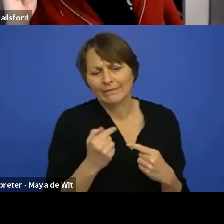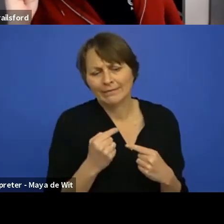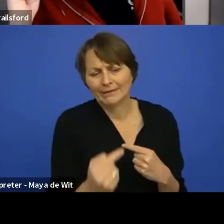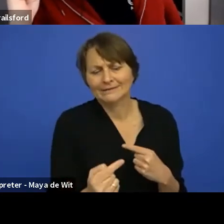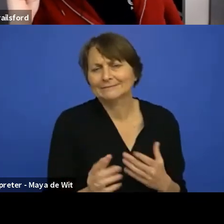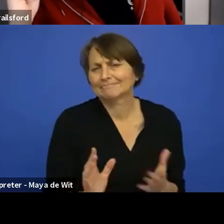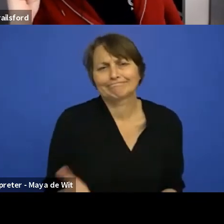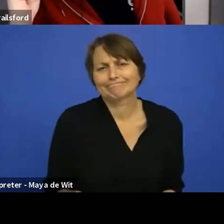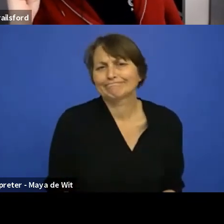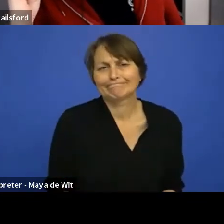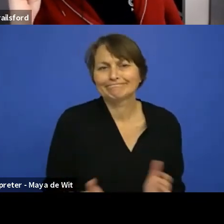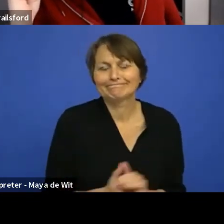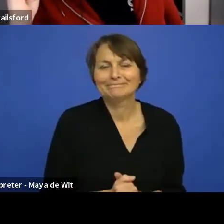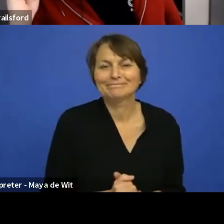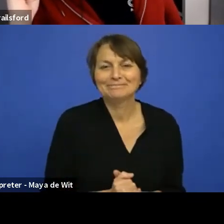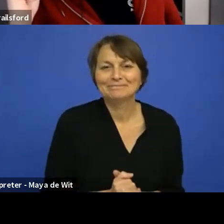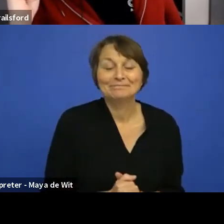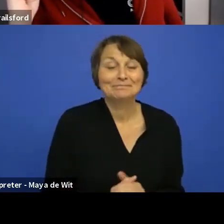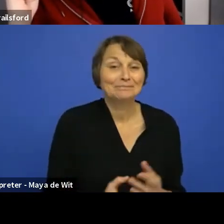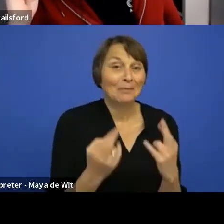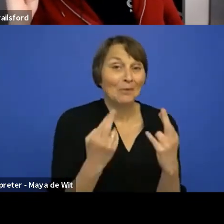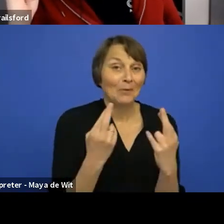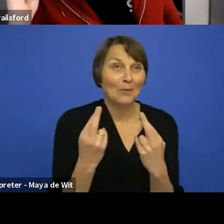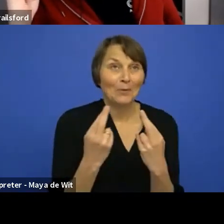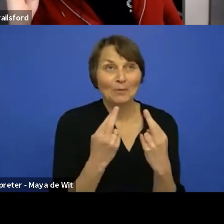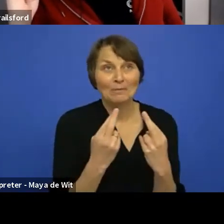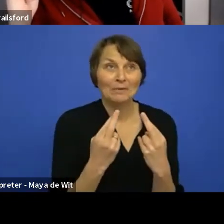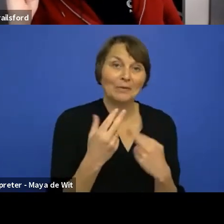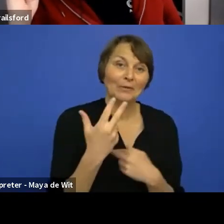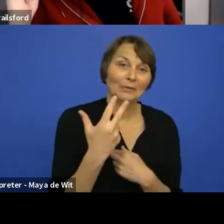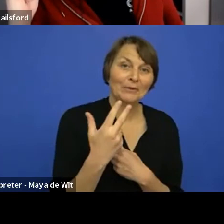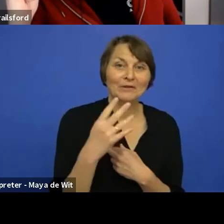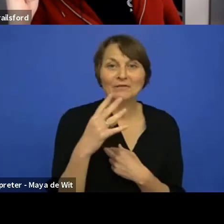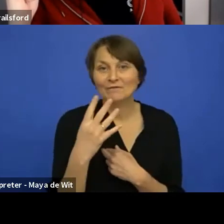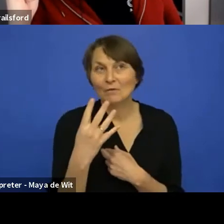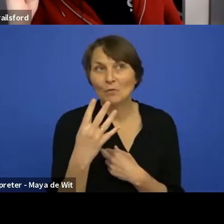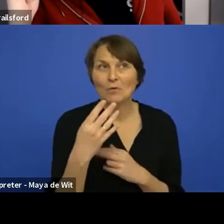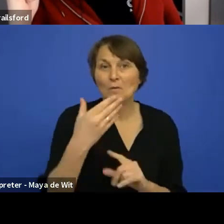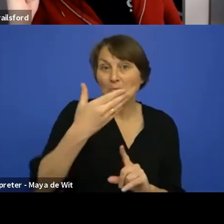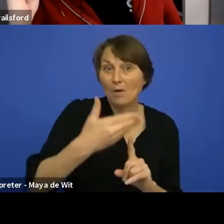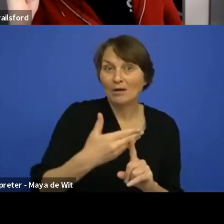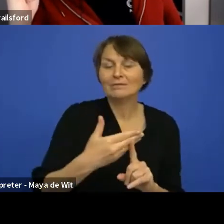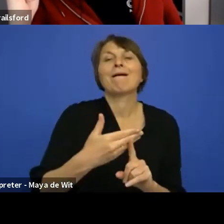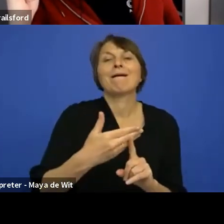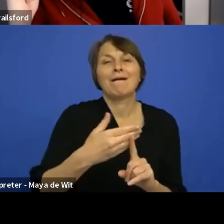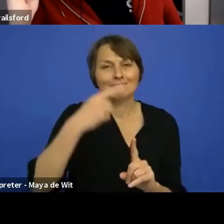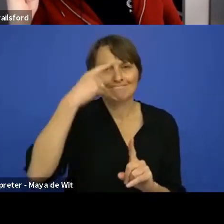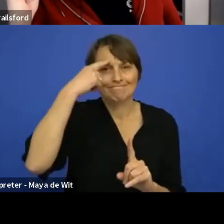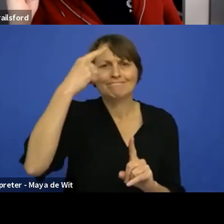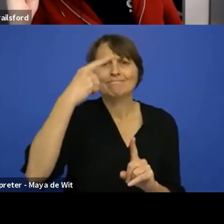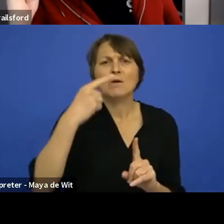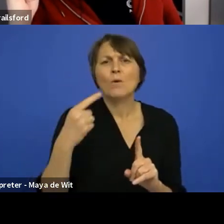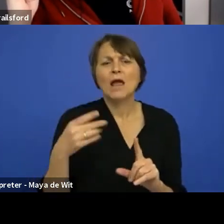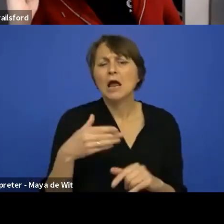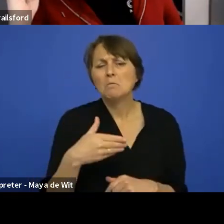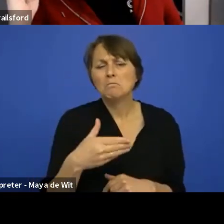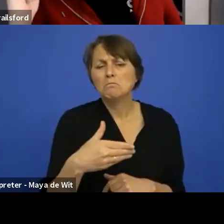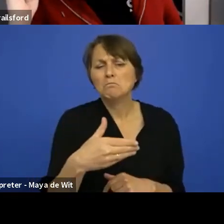in three, four months, when we have a plan of where back office will go and what framework we will use and all of that stuff,